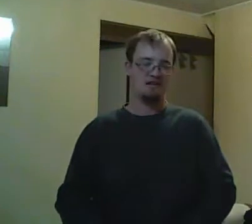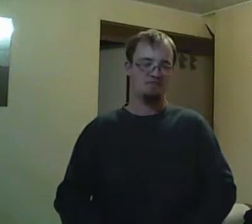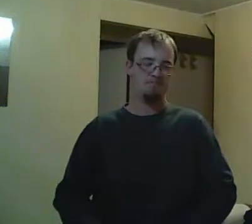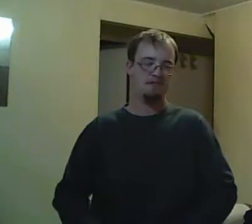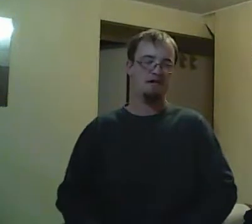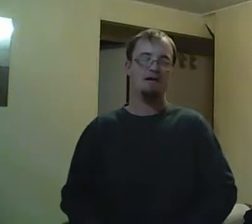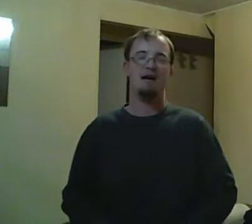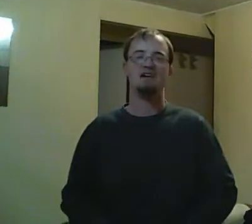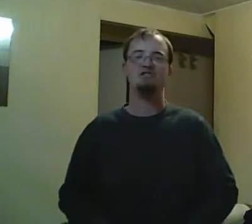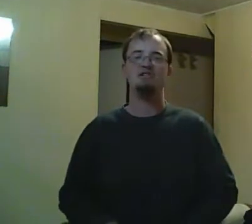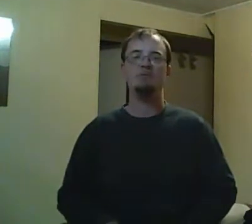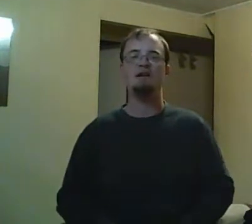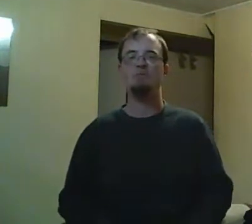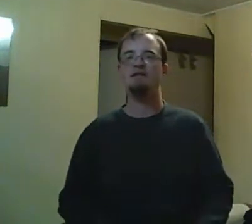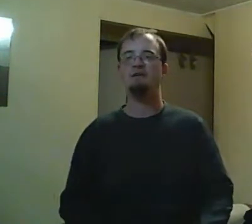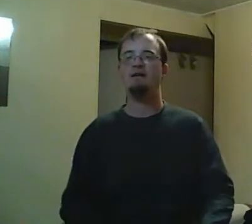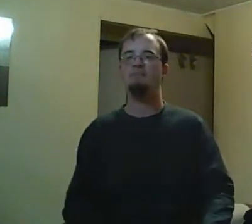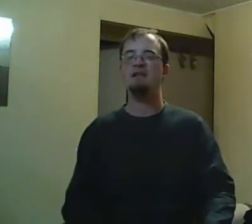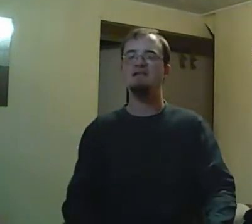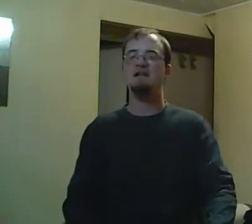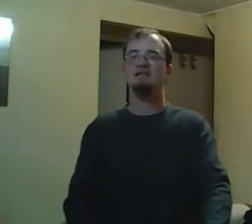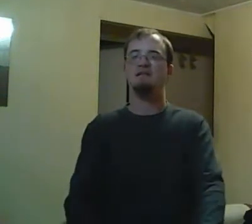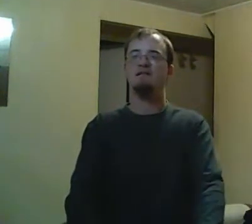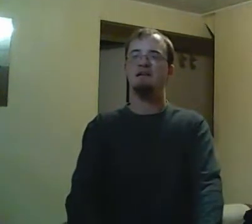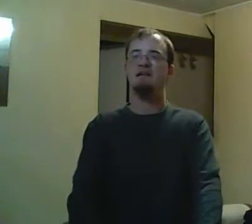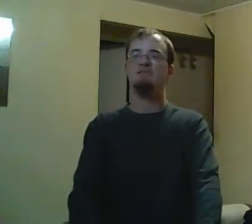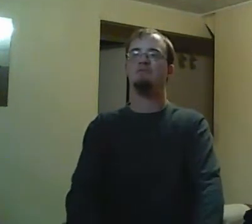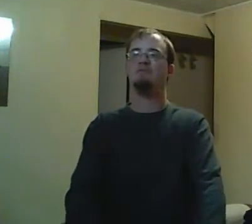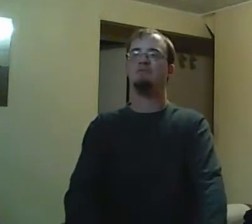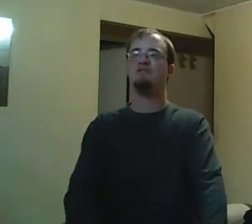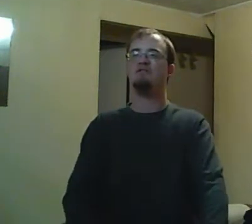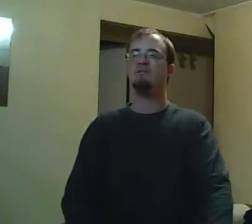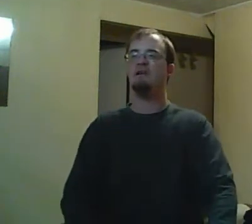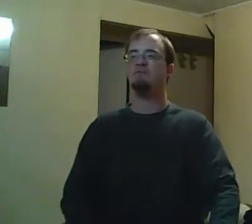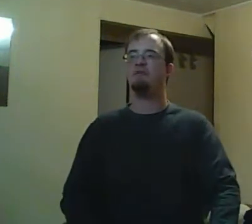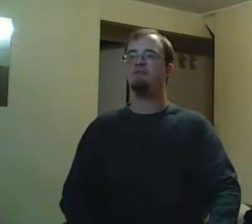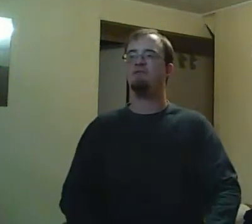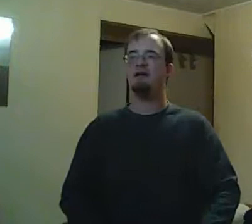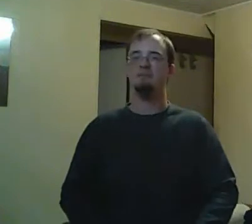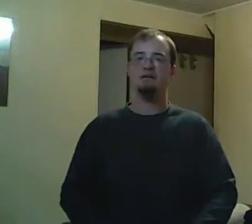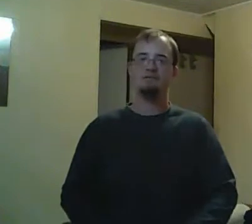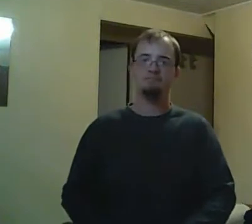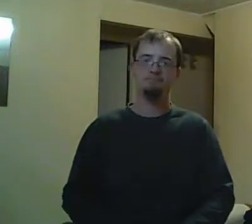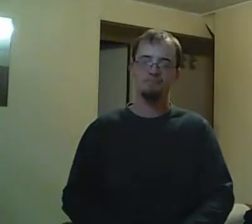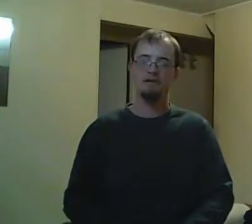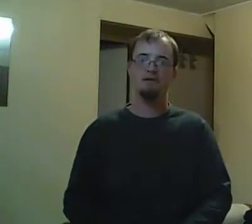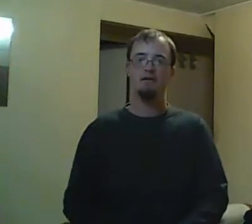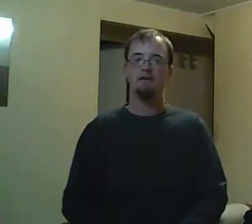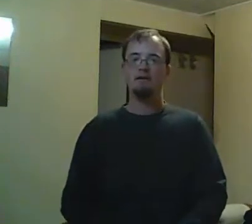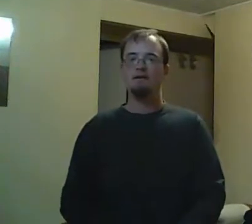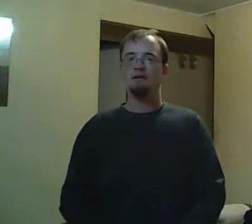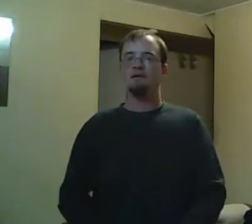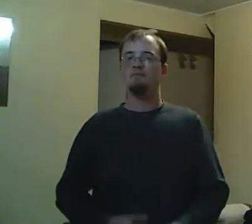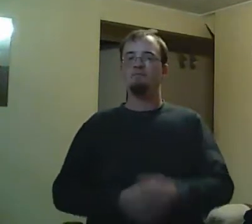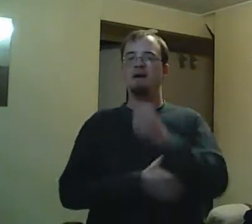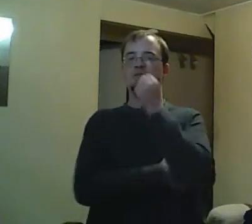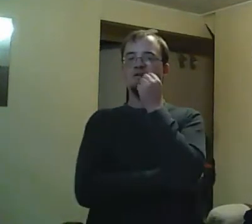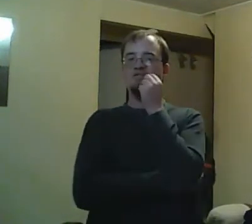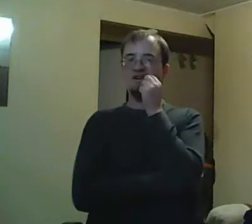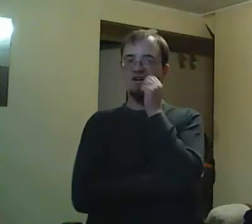And he's getting therapy and all that, but no one believes him. Paige knows that Rick has to be stopped at all costs. And decides to recruit Emma